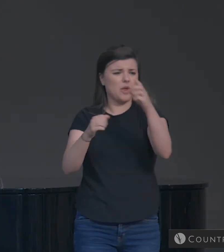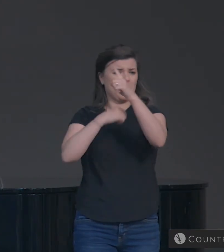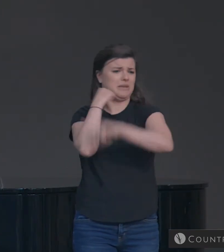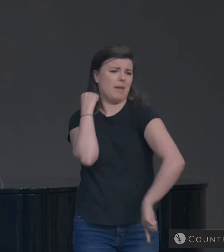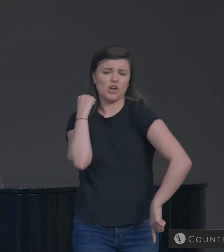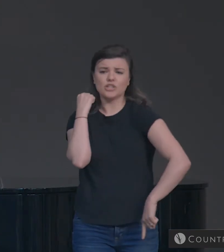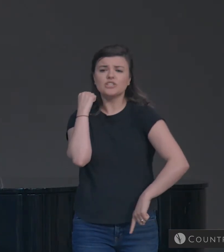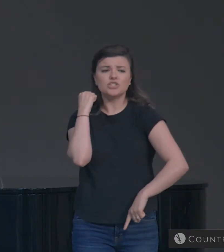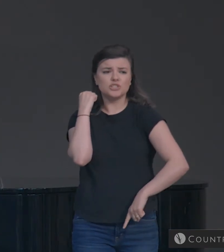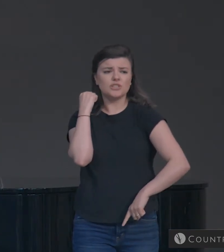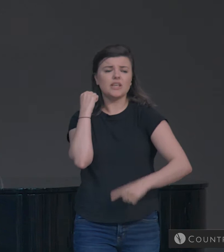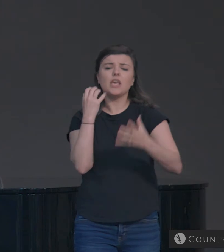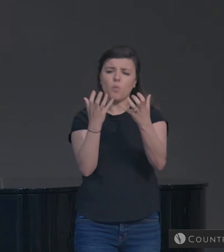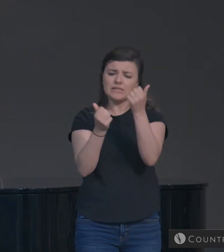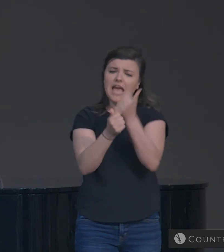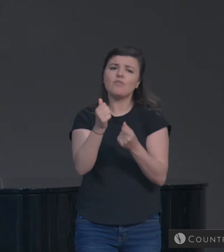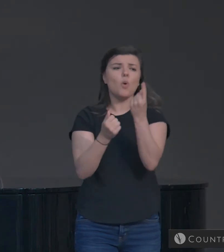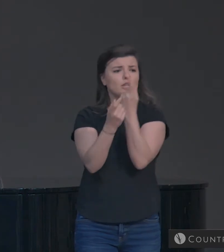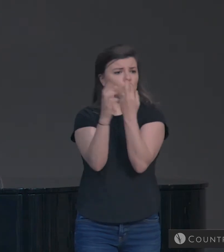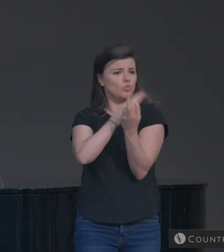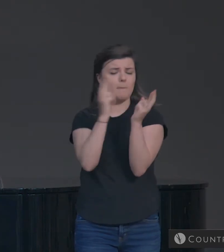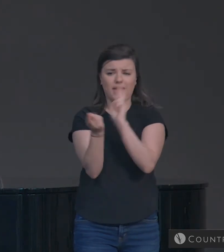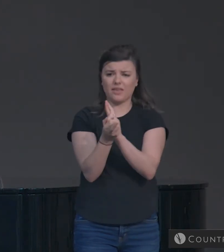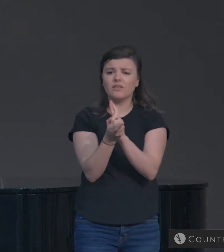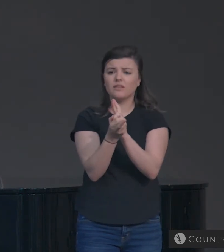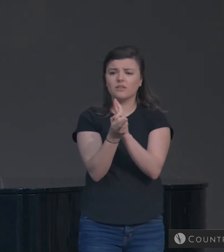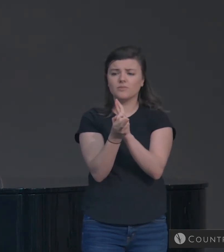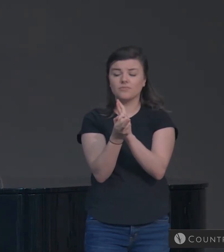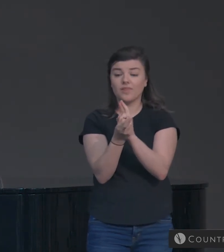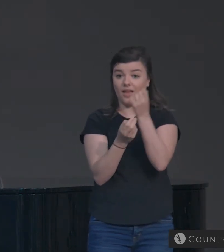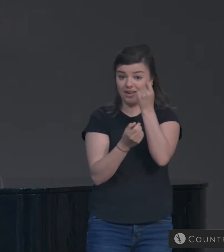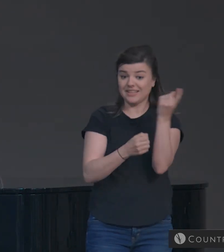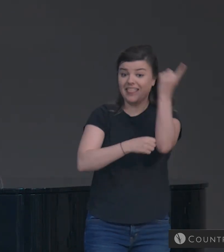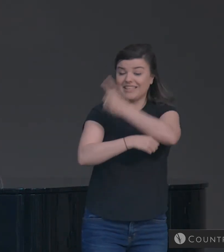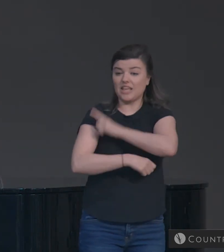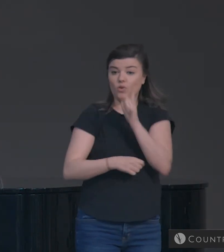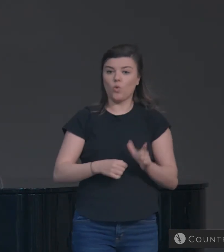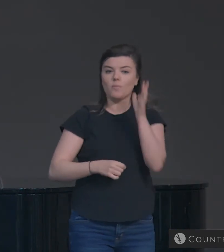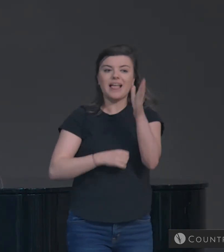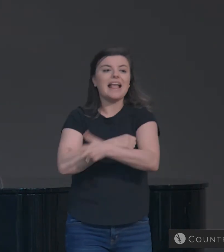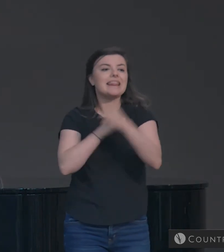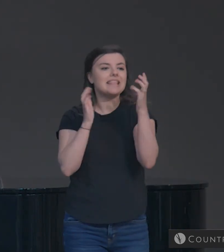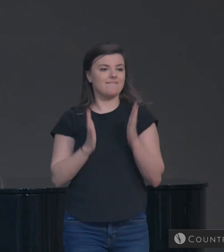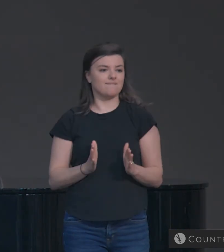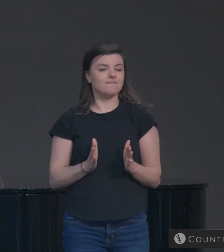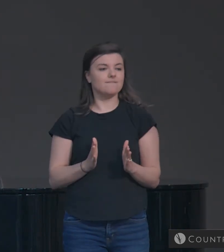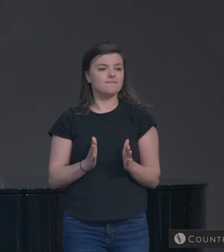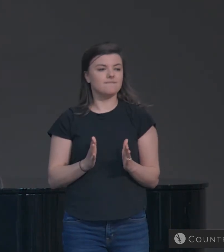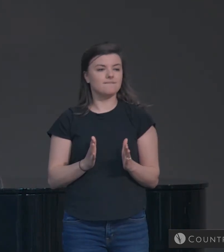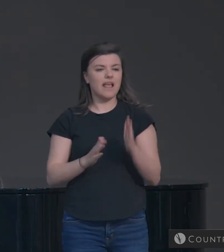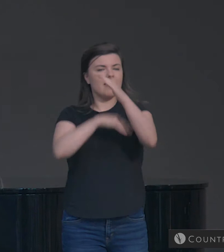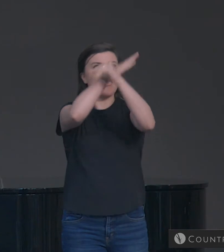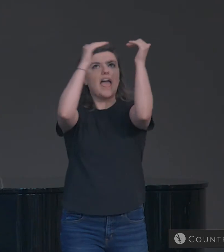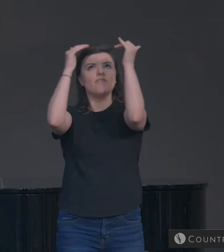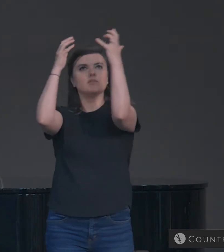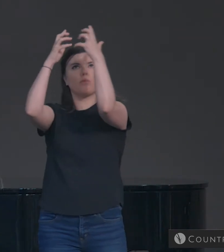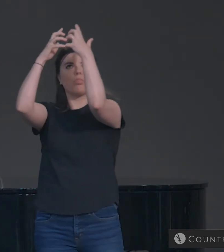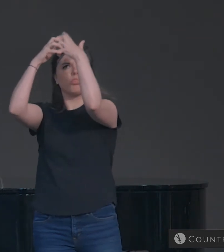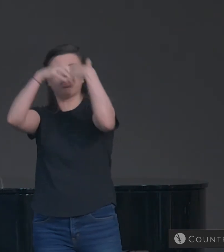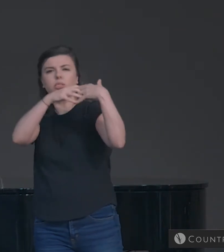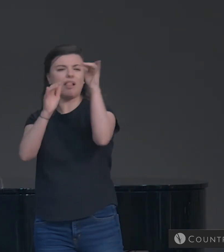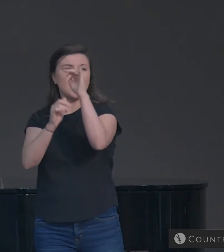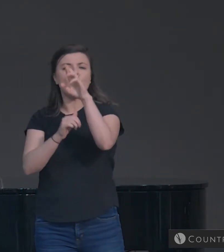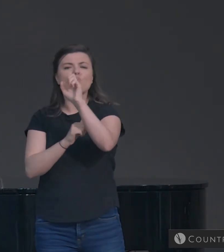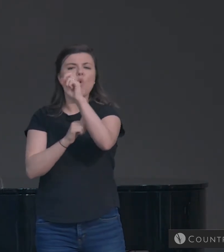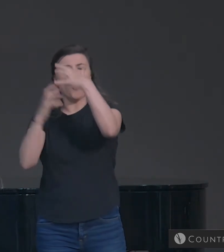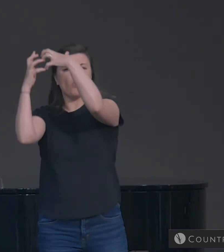that all should reach repentance. But the day of the Lord will come like a thief. And then the heavens will pass away with a roar,